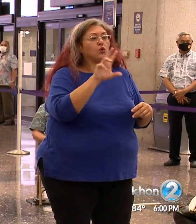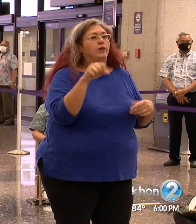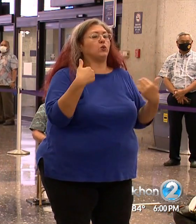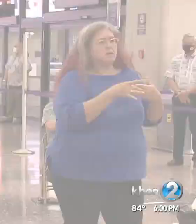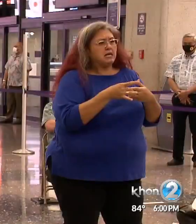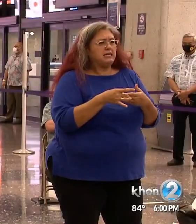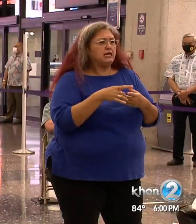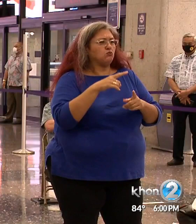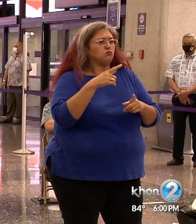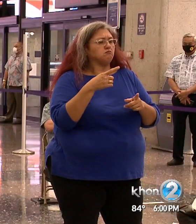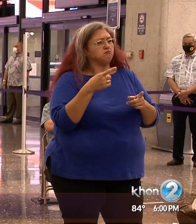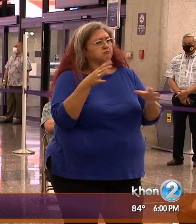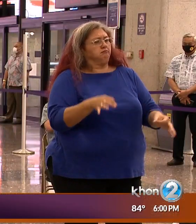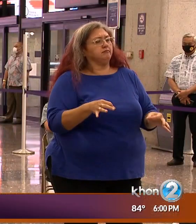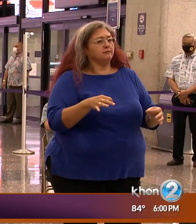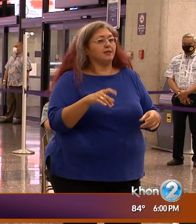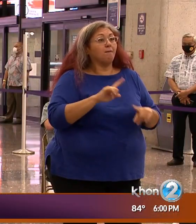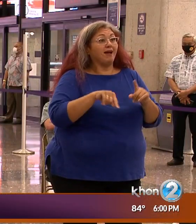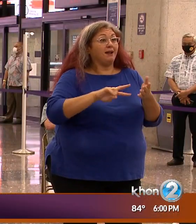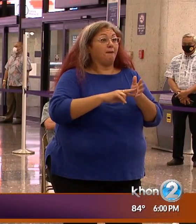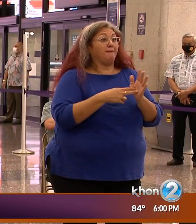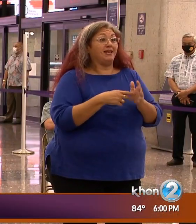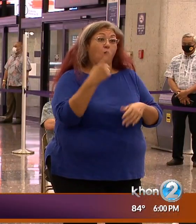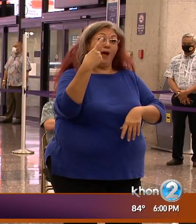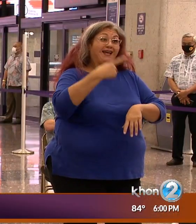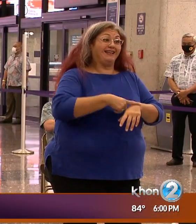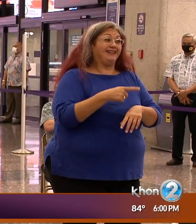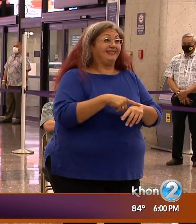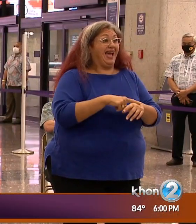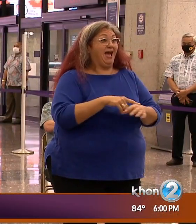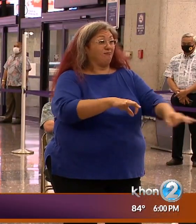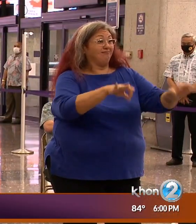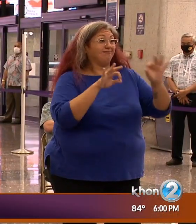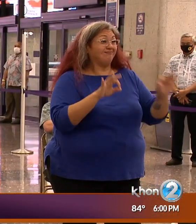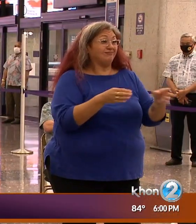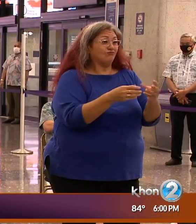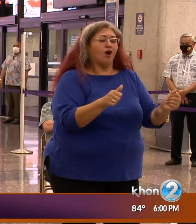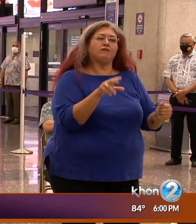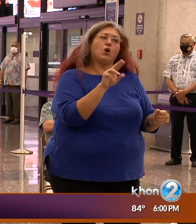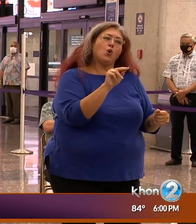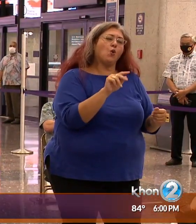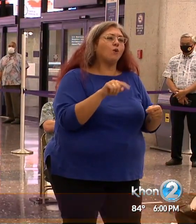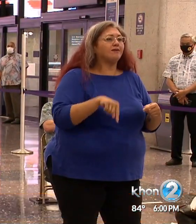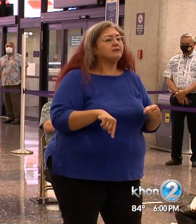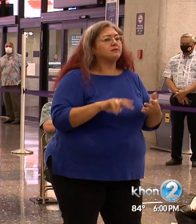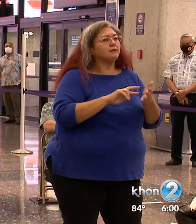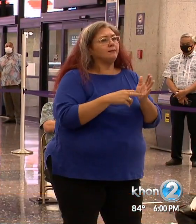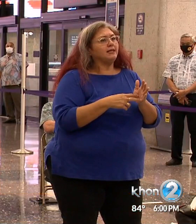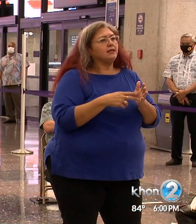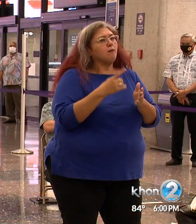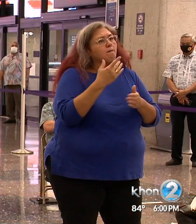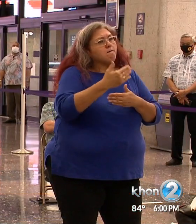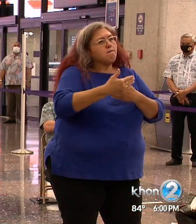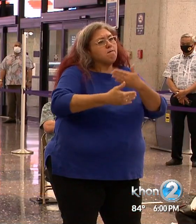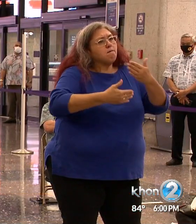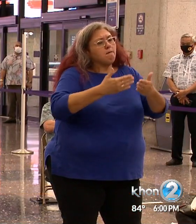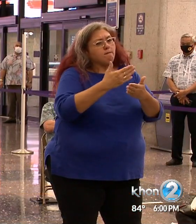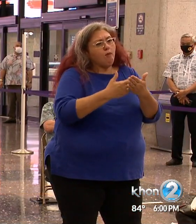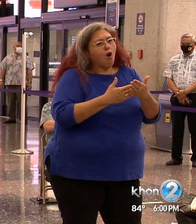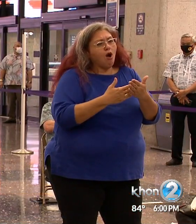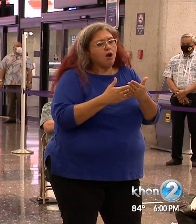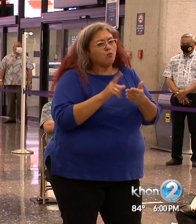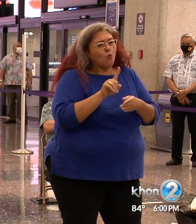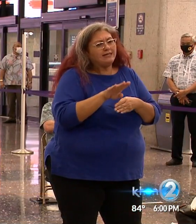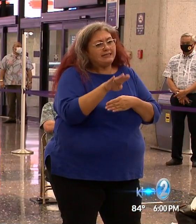States. This is not a silver bullet, but it is another part of the multi-layered system the Department of Health has come up with to